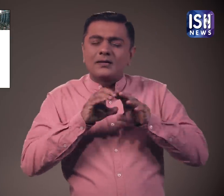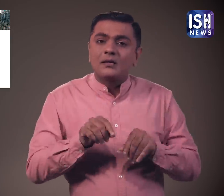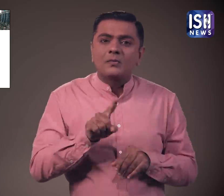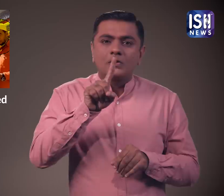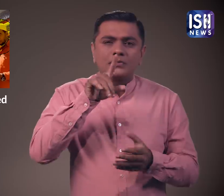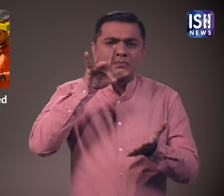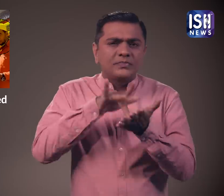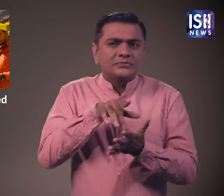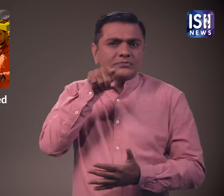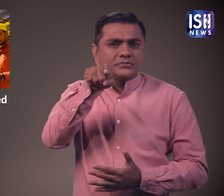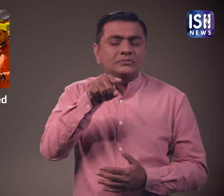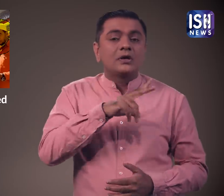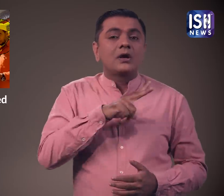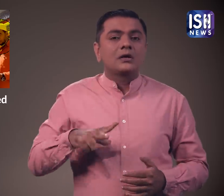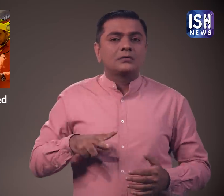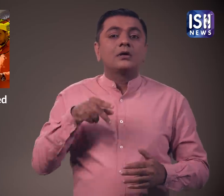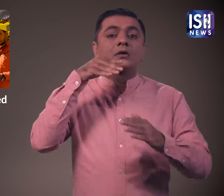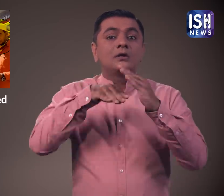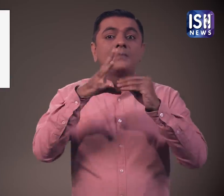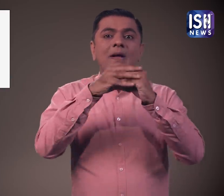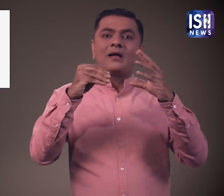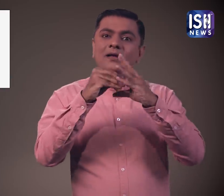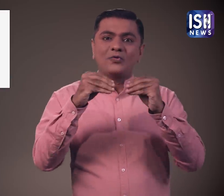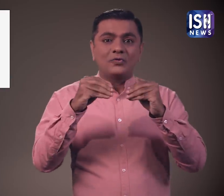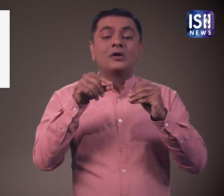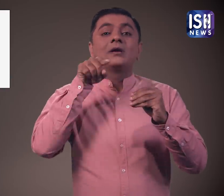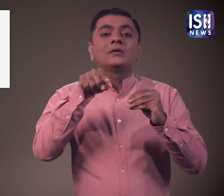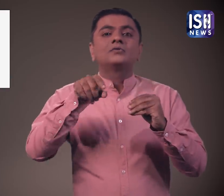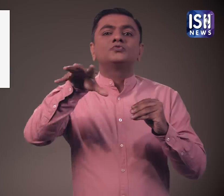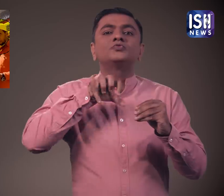He was at the Thieves Market in Bengaluru also known as Chor Bazaar.